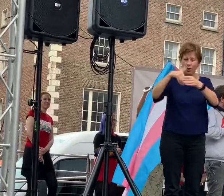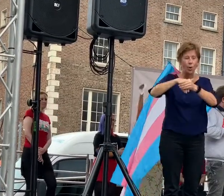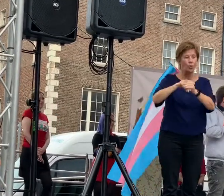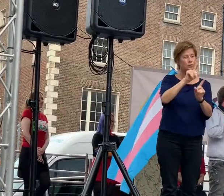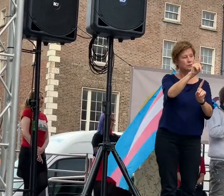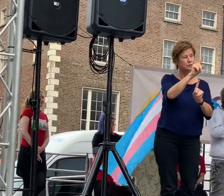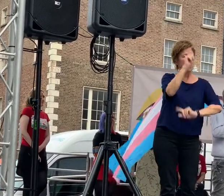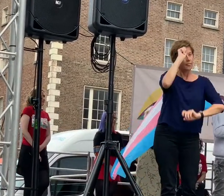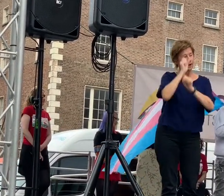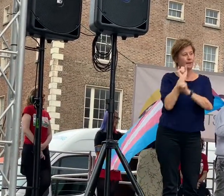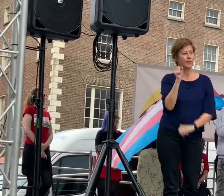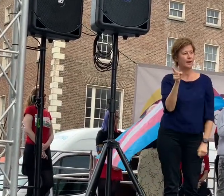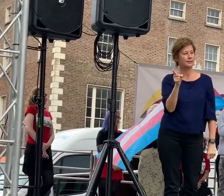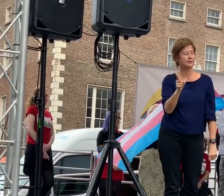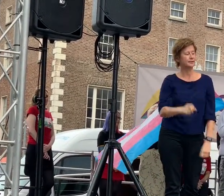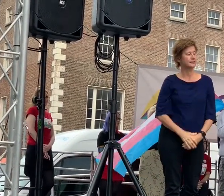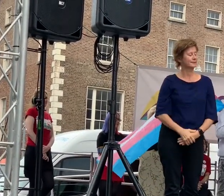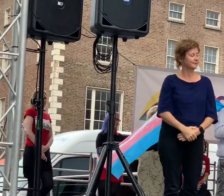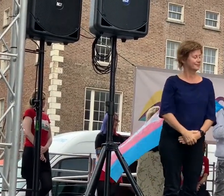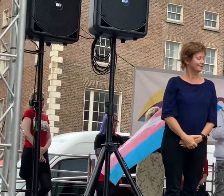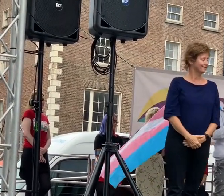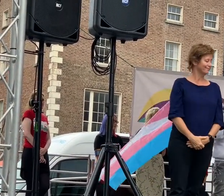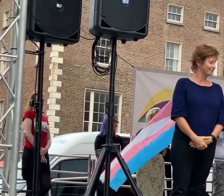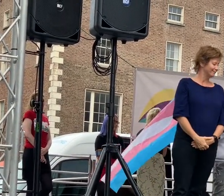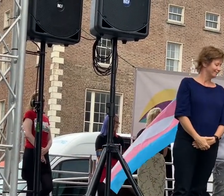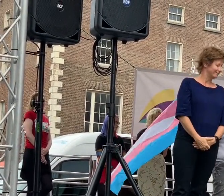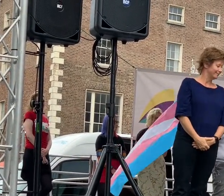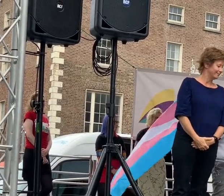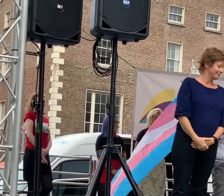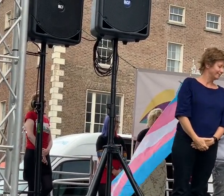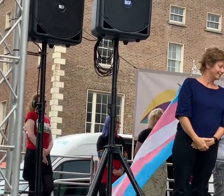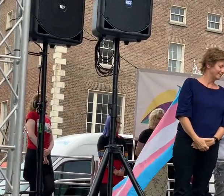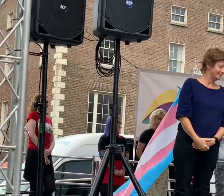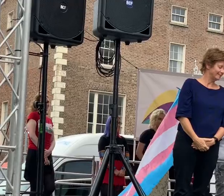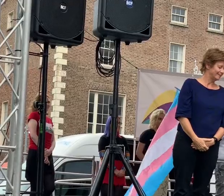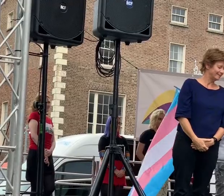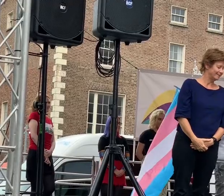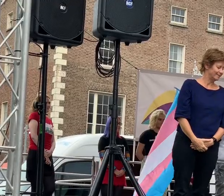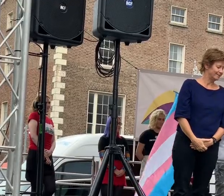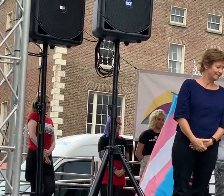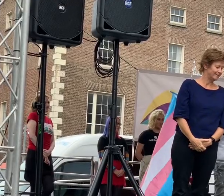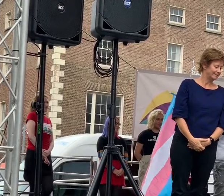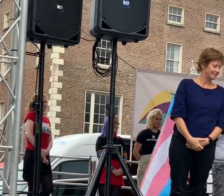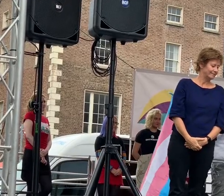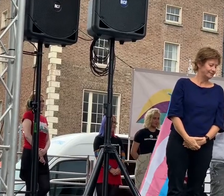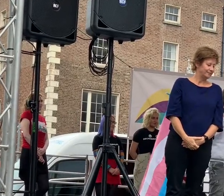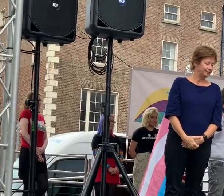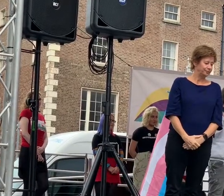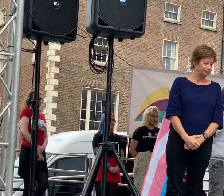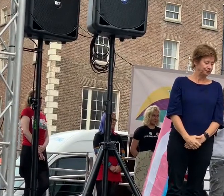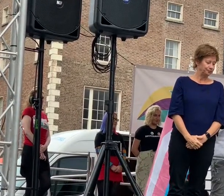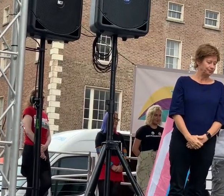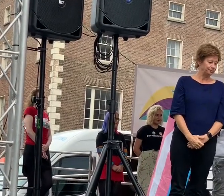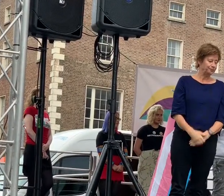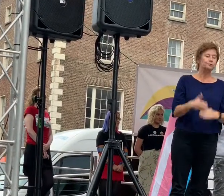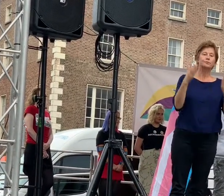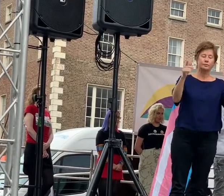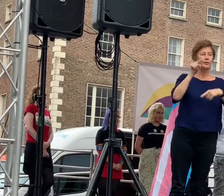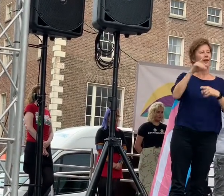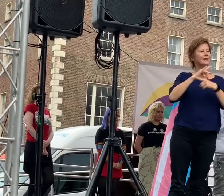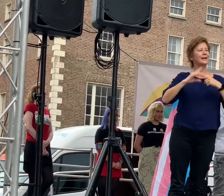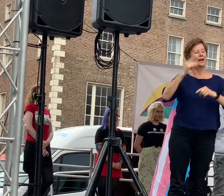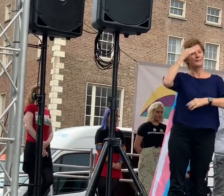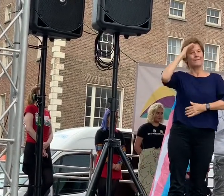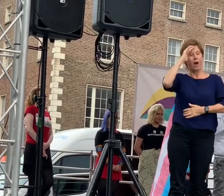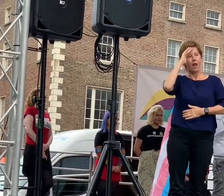I'm so sick and tired of white Irish feminism doing the same hierarchies of racism, ableism and transphobia you claim to hate